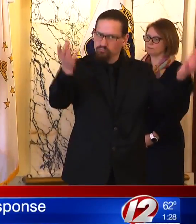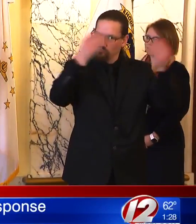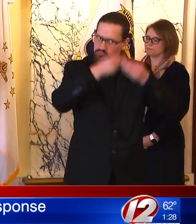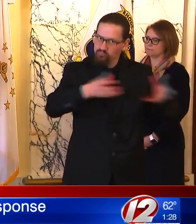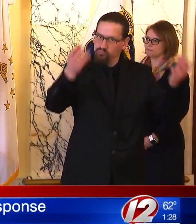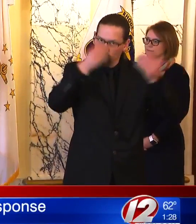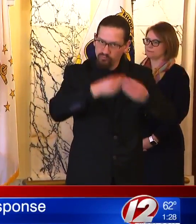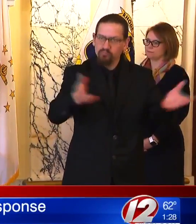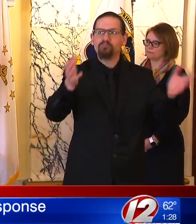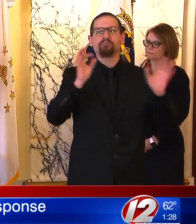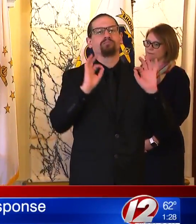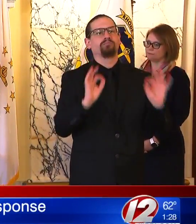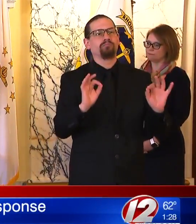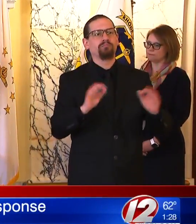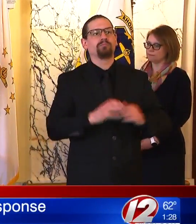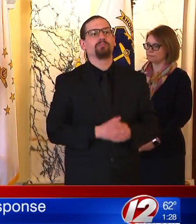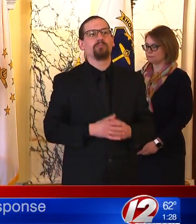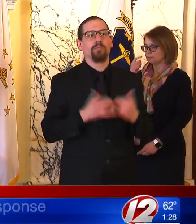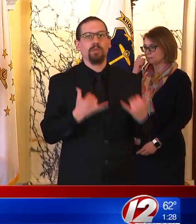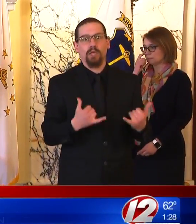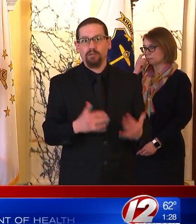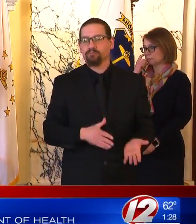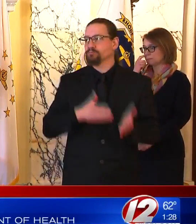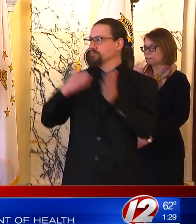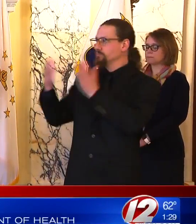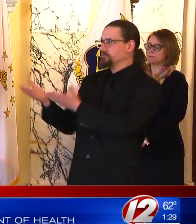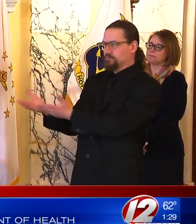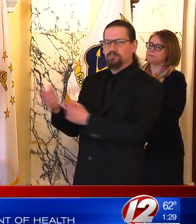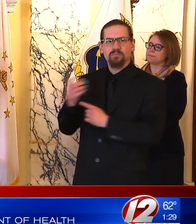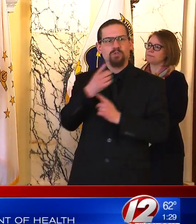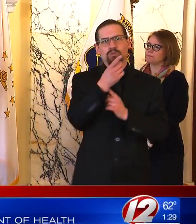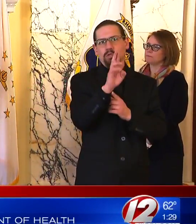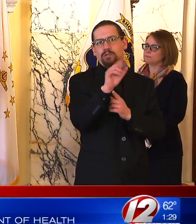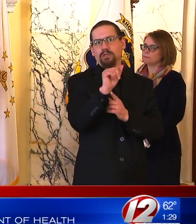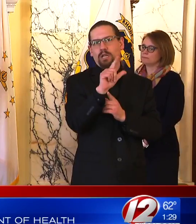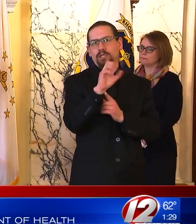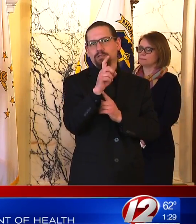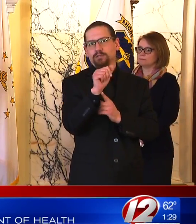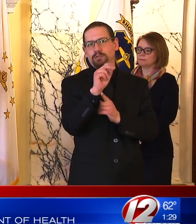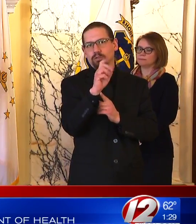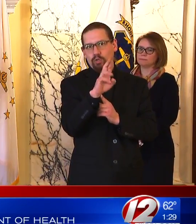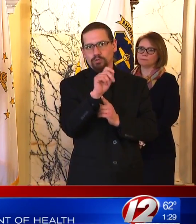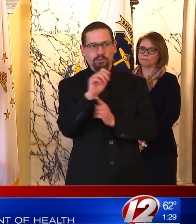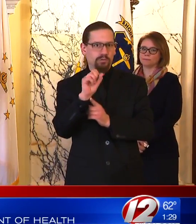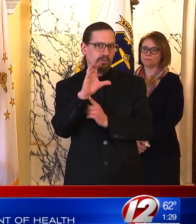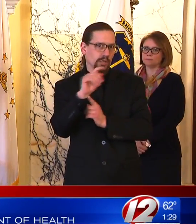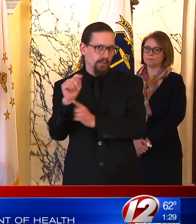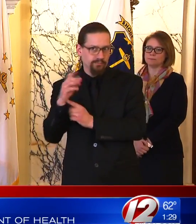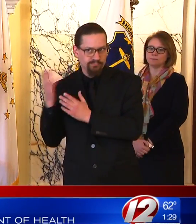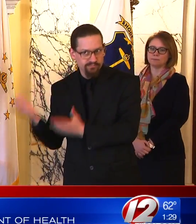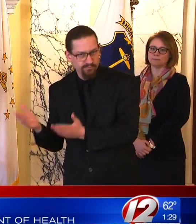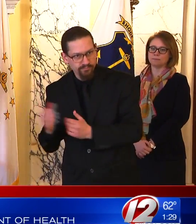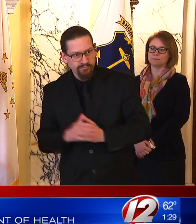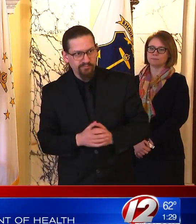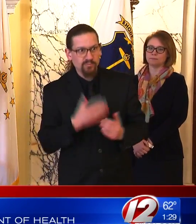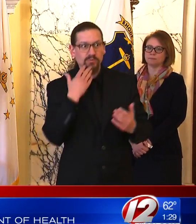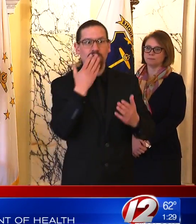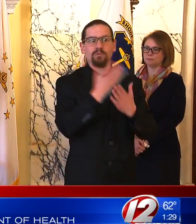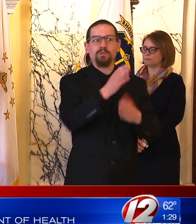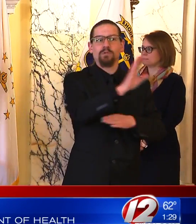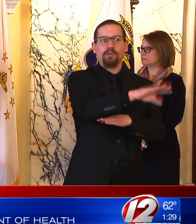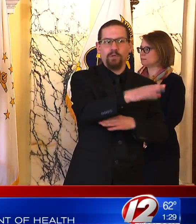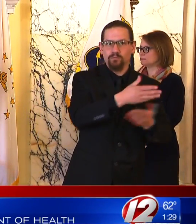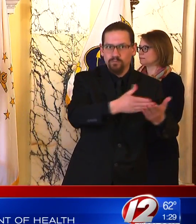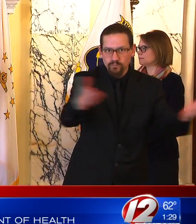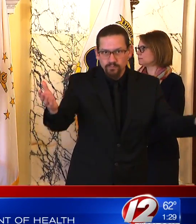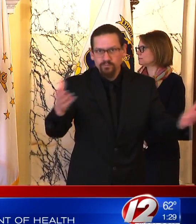Thank you, Governor. Good afternoon. I also want to thank all the volunteers out there who I know